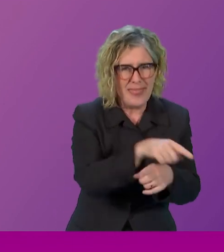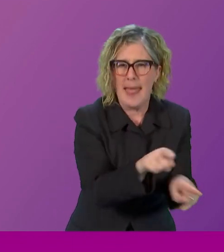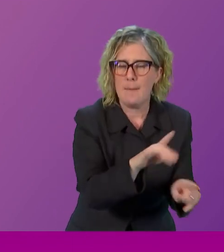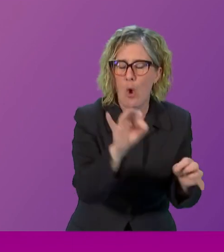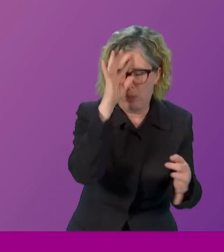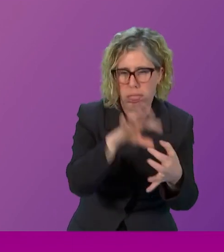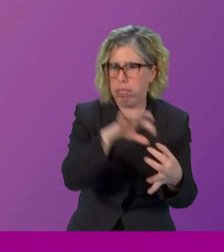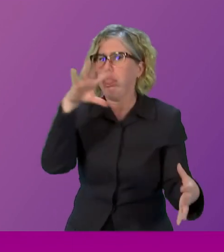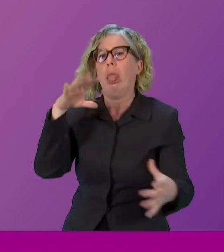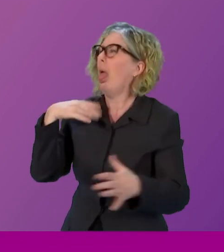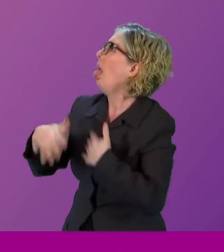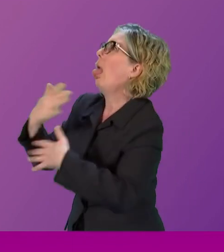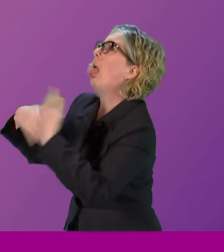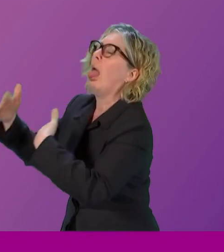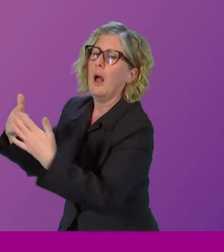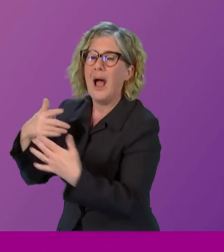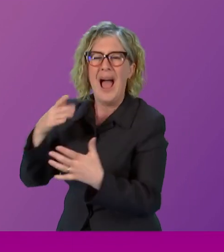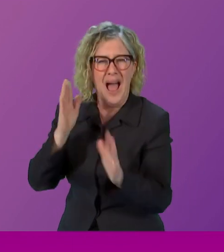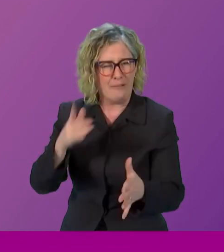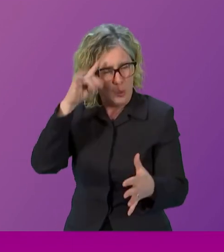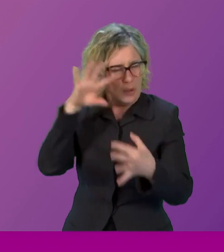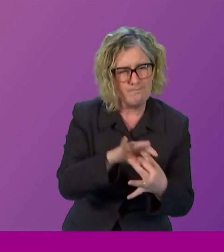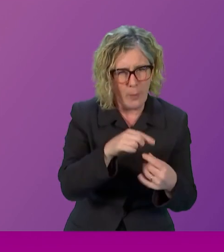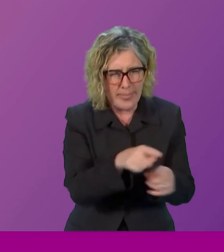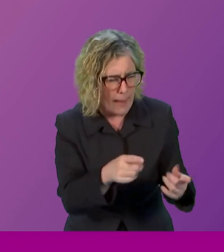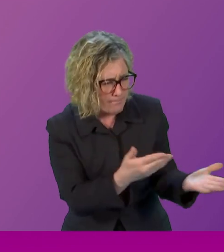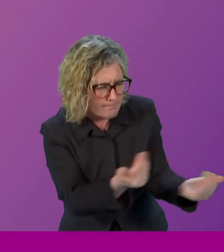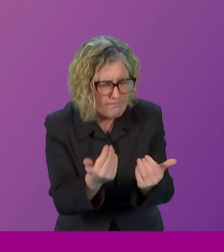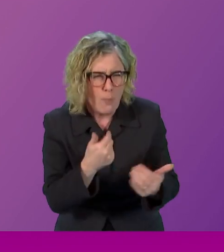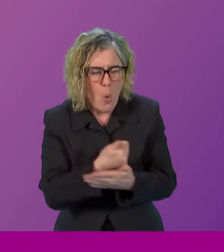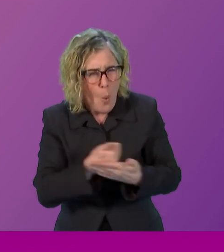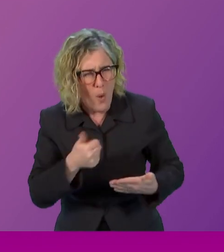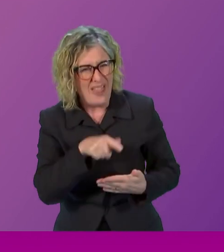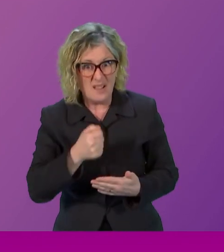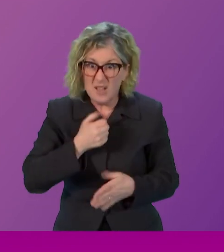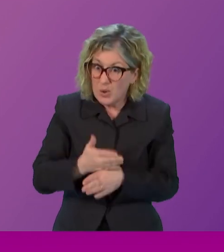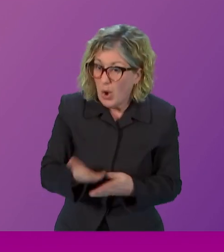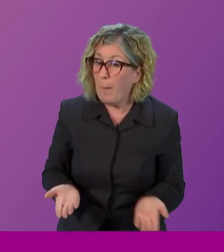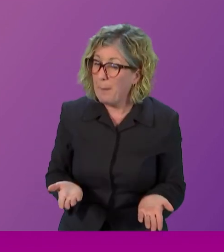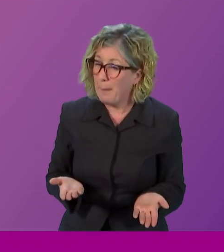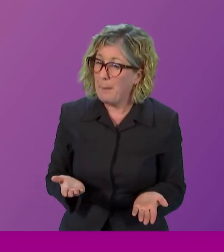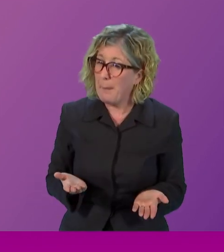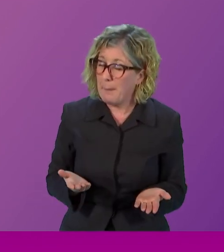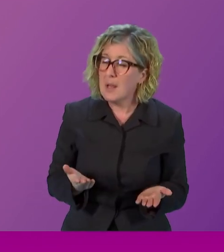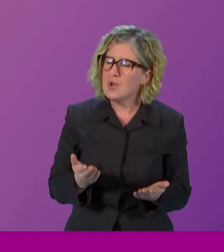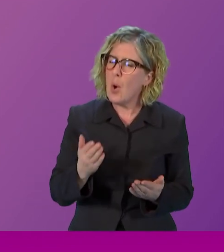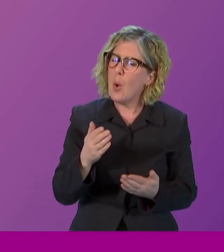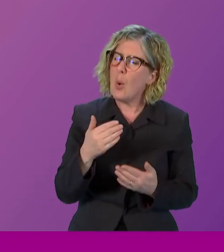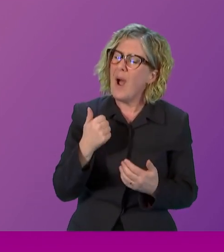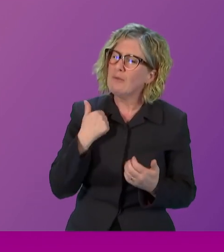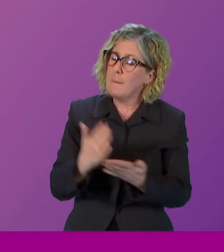job. But also, I understand the Health and Social Care Alliance are being charged with some of this